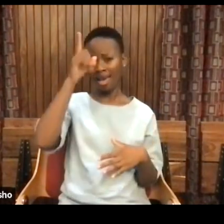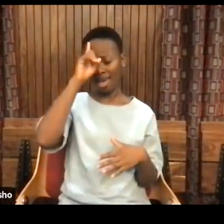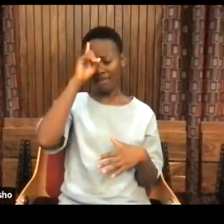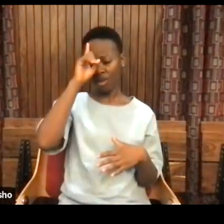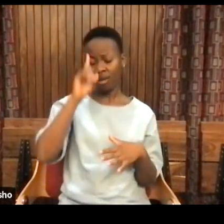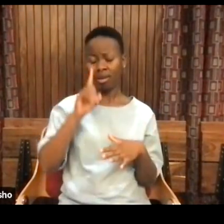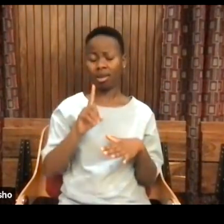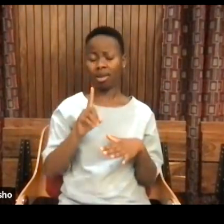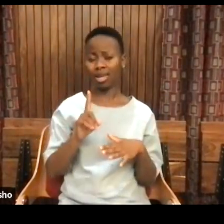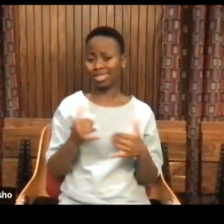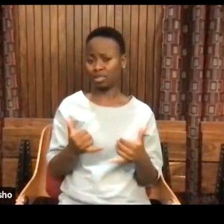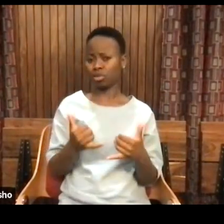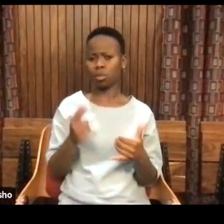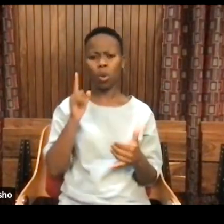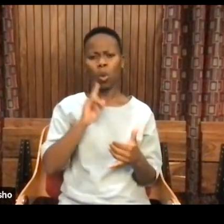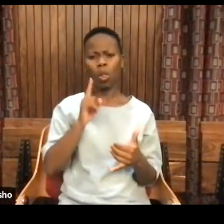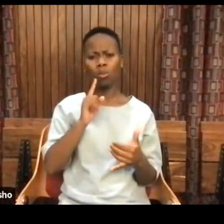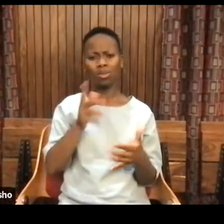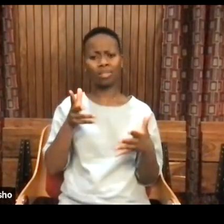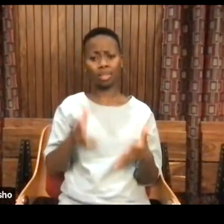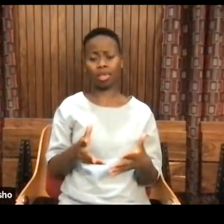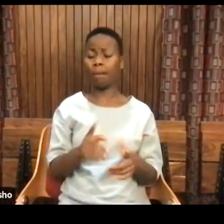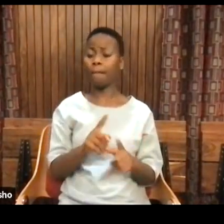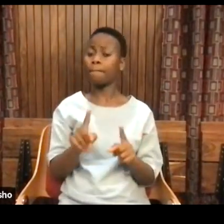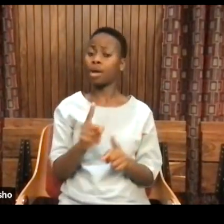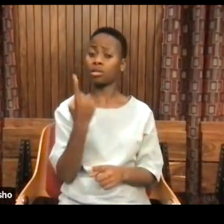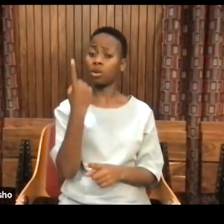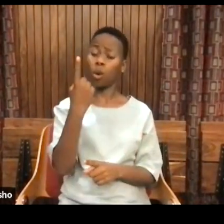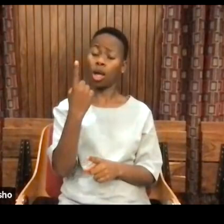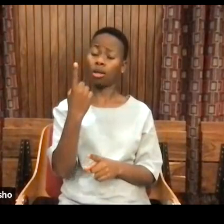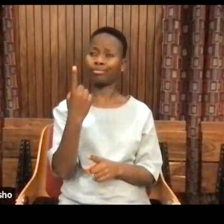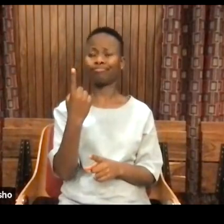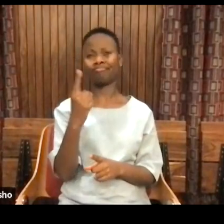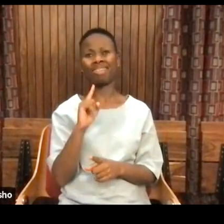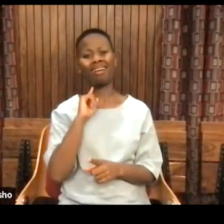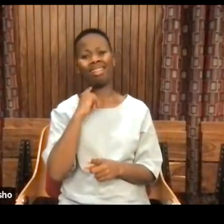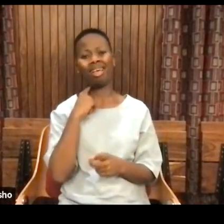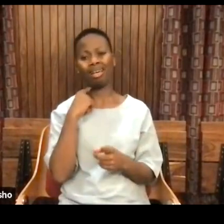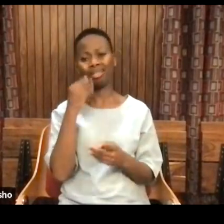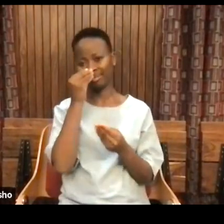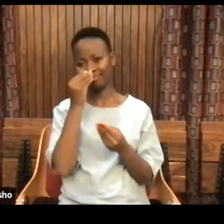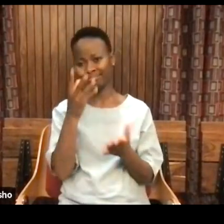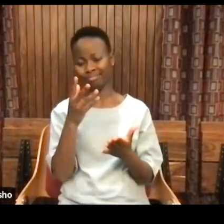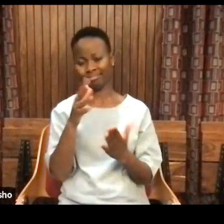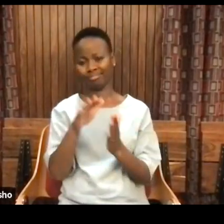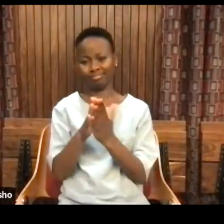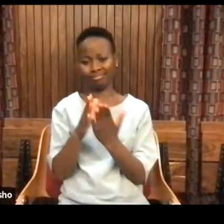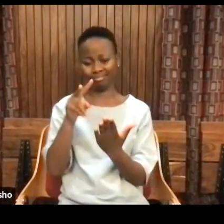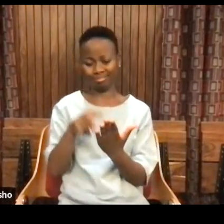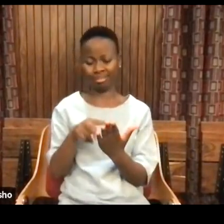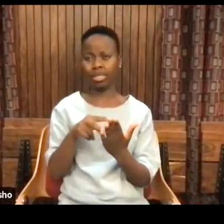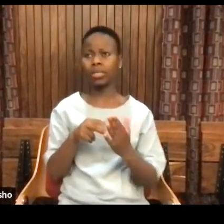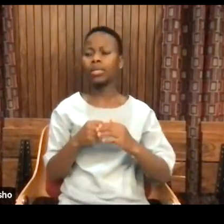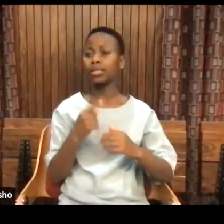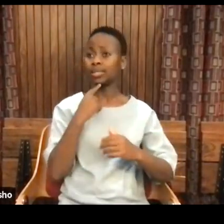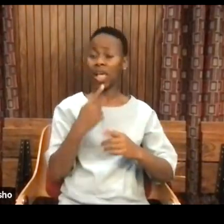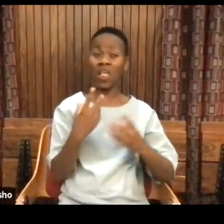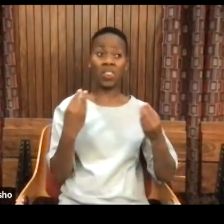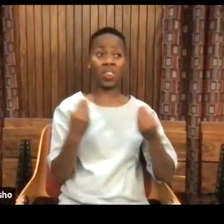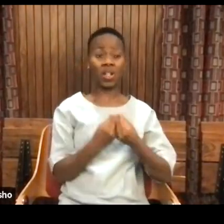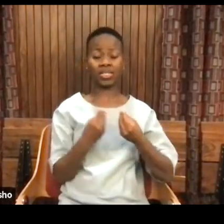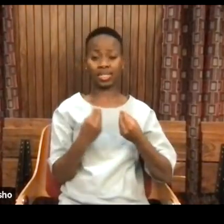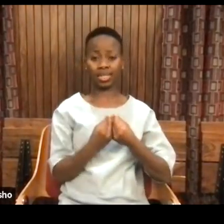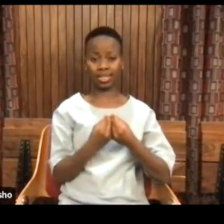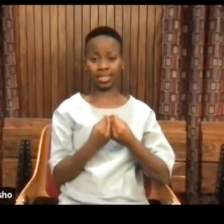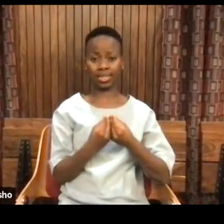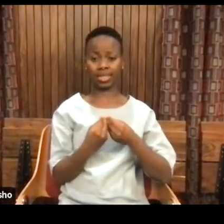fact, one of the lies that it's told to you is somehow things come into Africa.